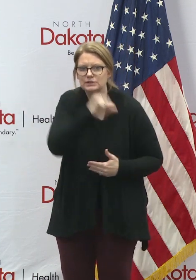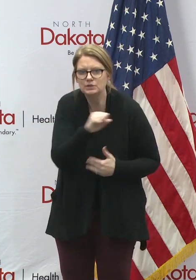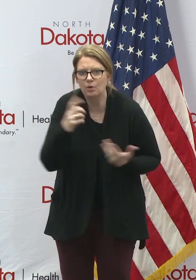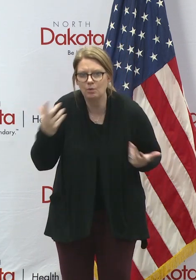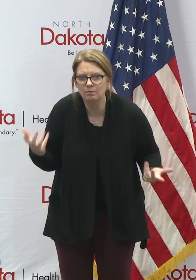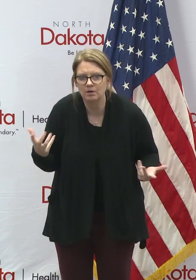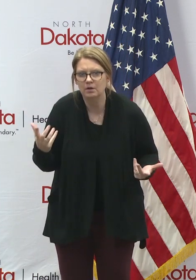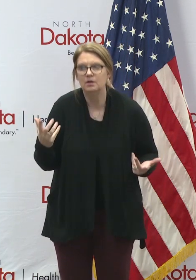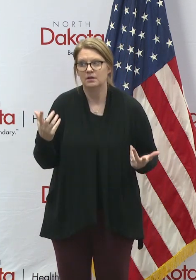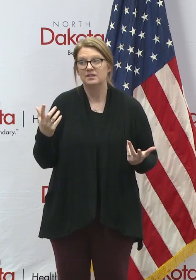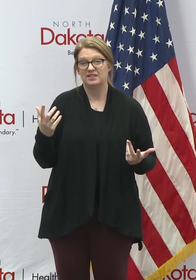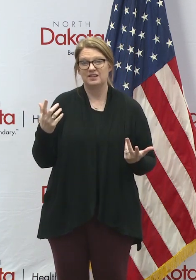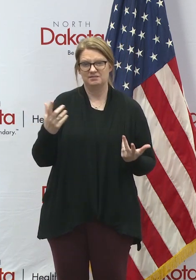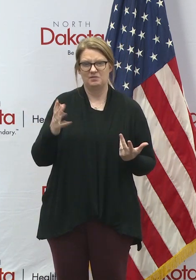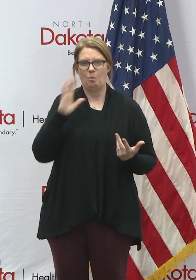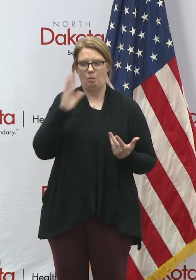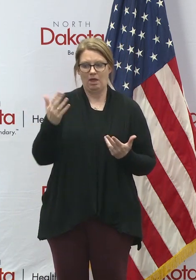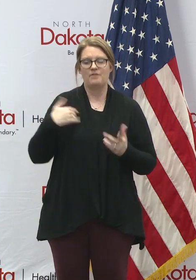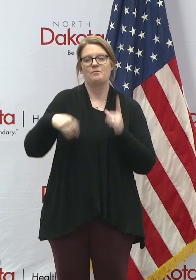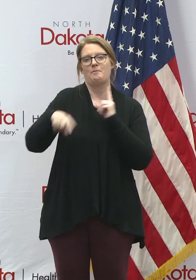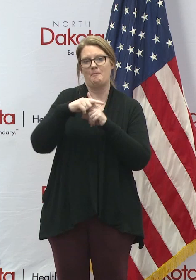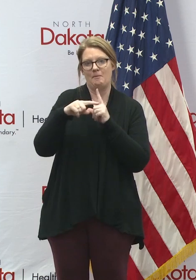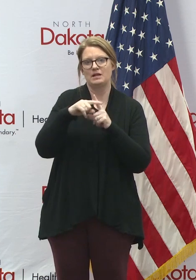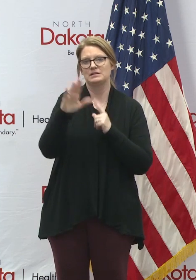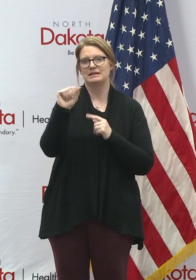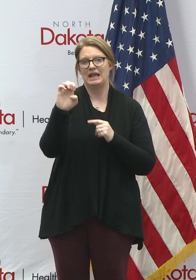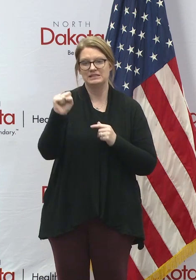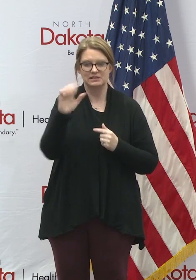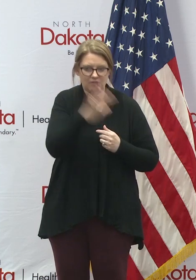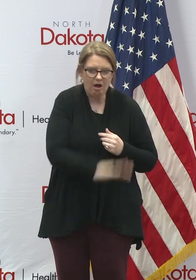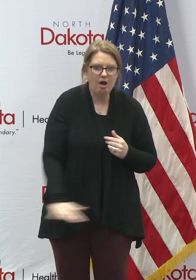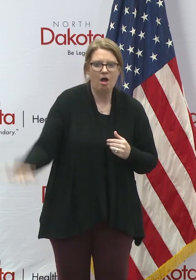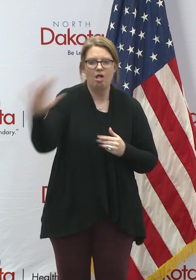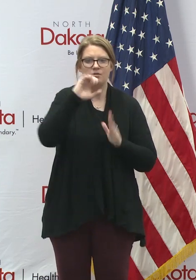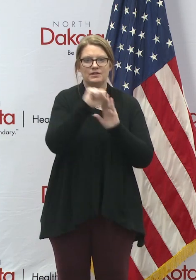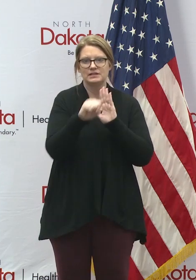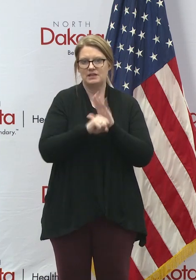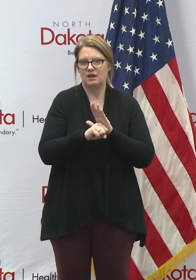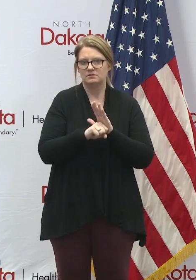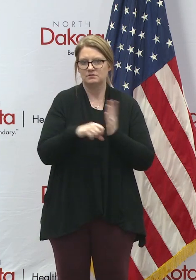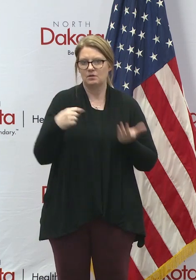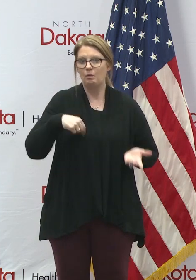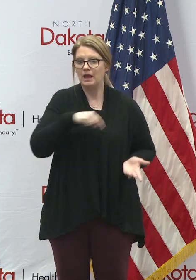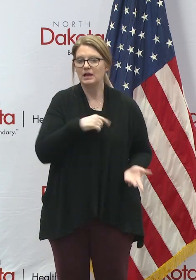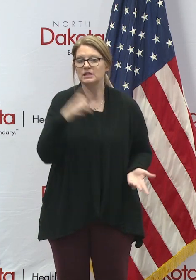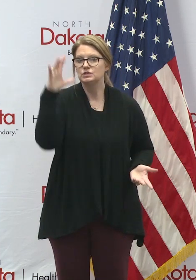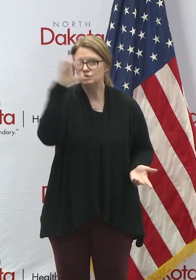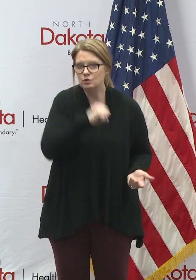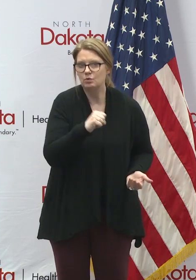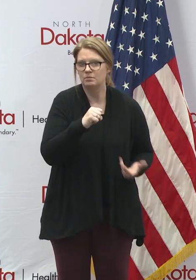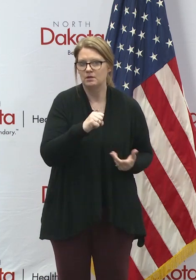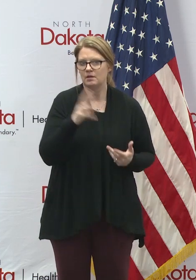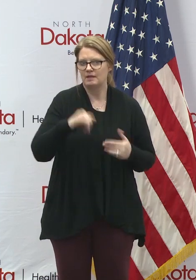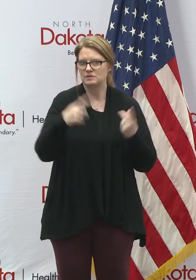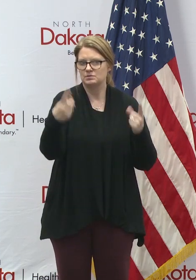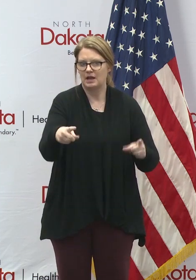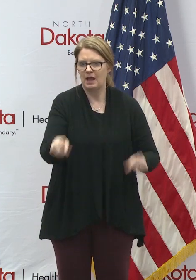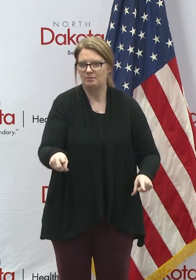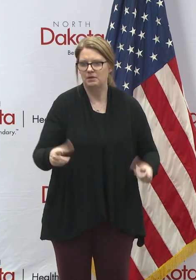the rate of spread is that we will have positive cases in every county in the state. should just assume that that's where we're going to be going.